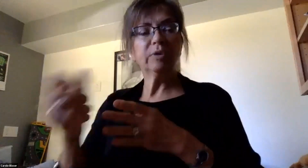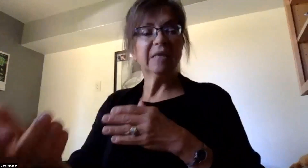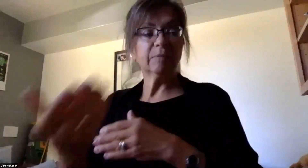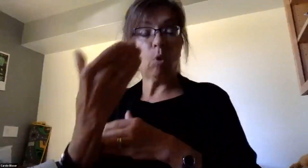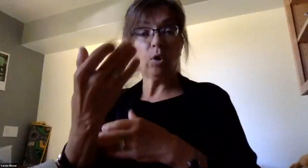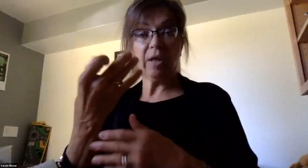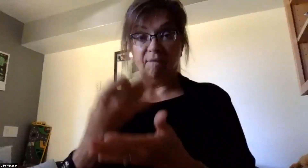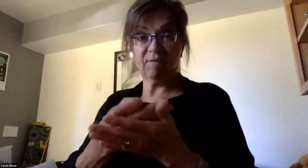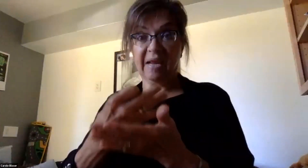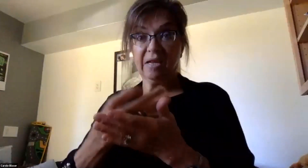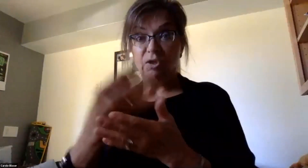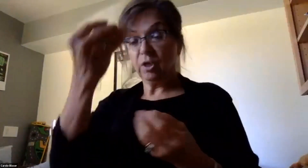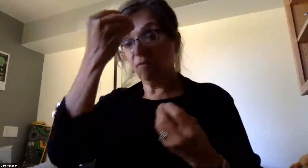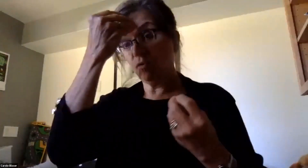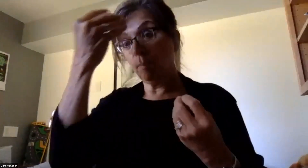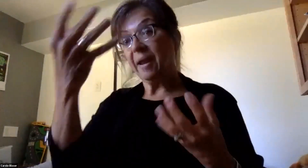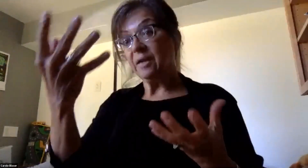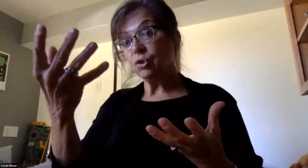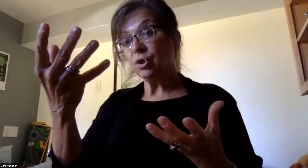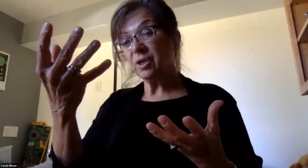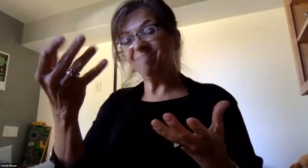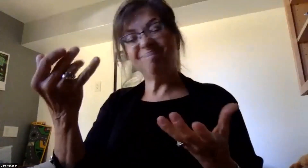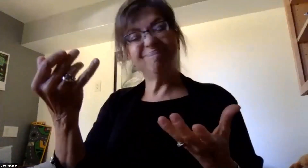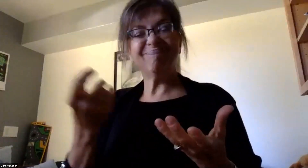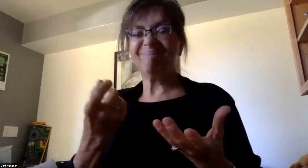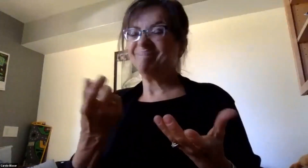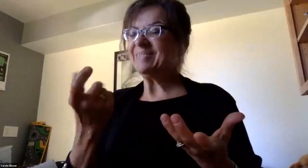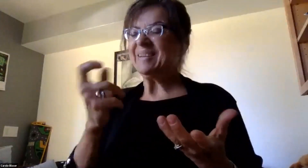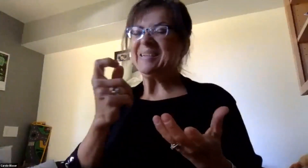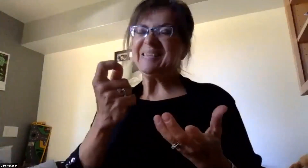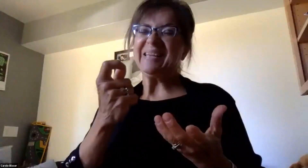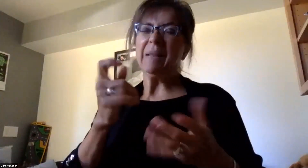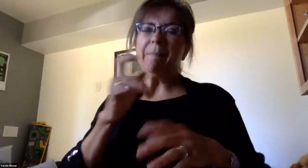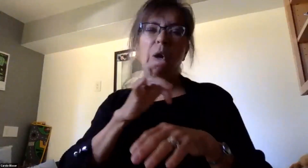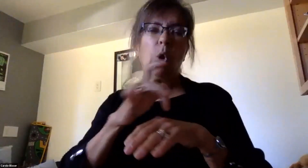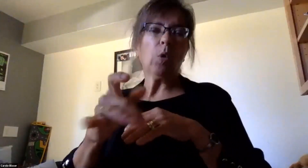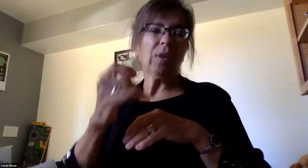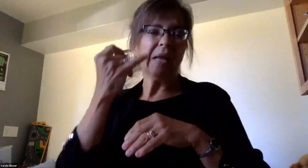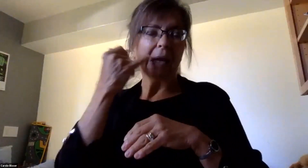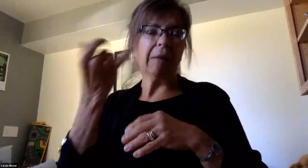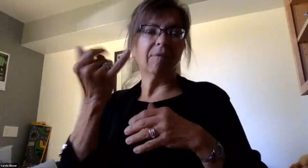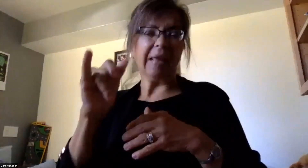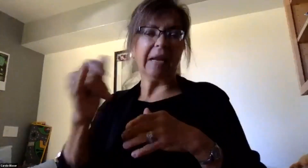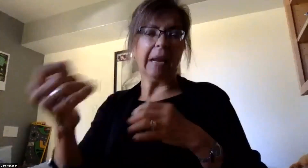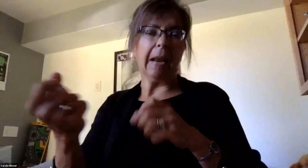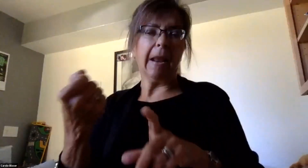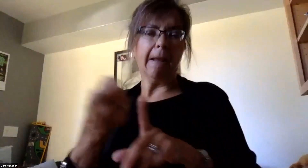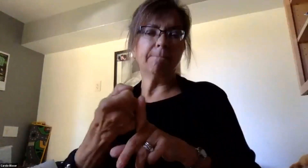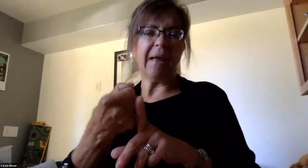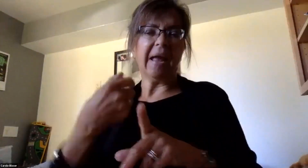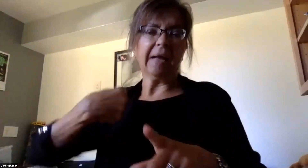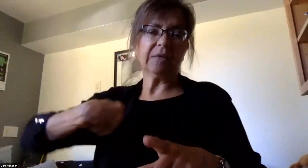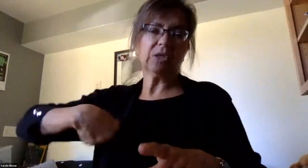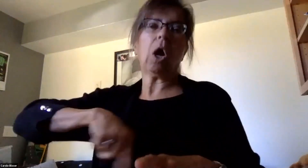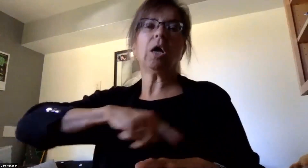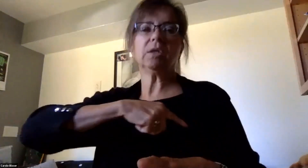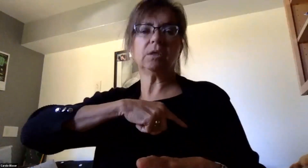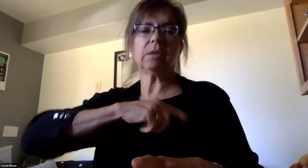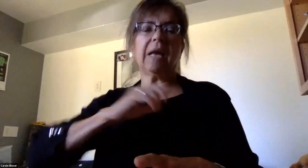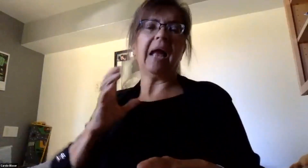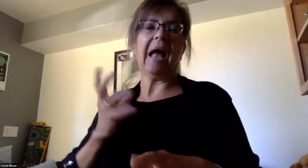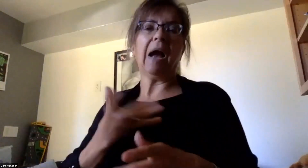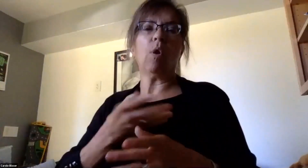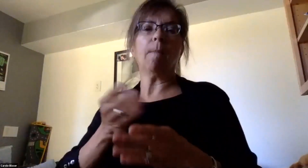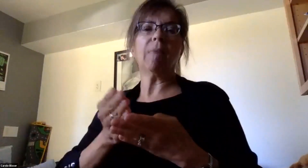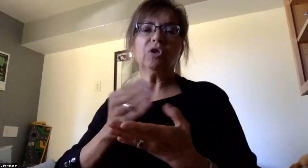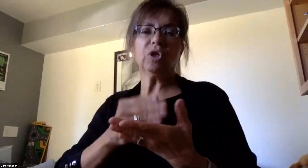information, it's a little early for me to predict will that have an impact or not on our current budget. We actually are